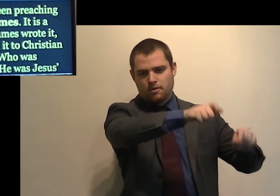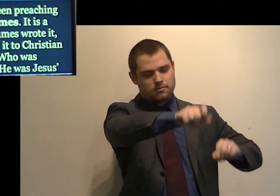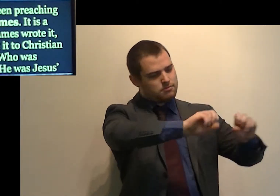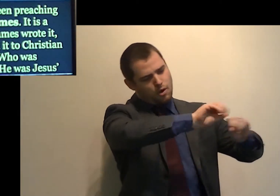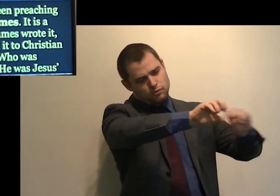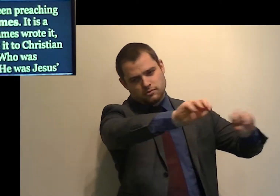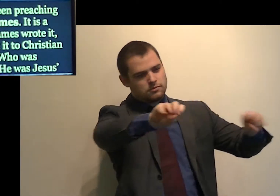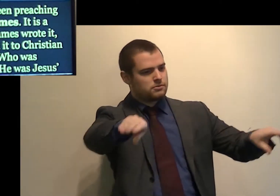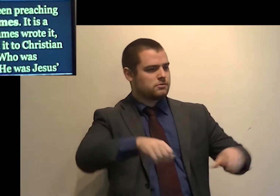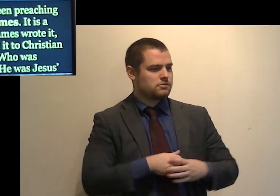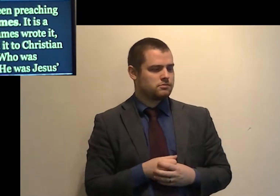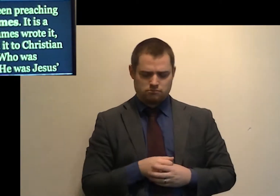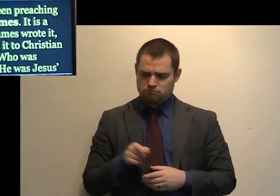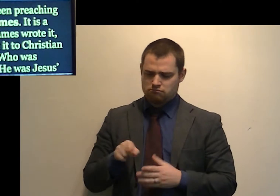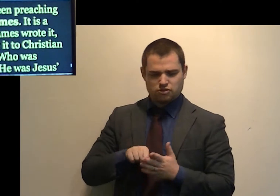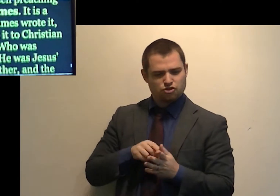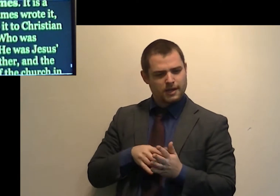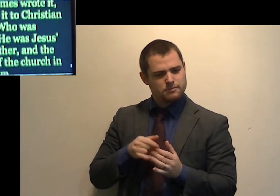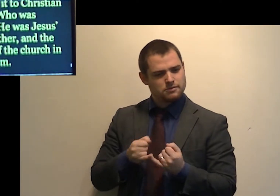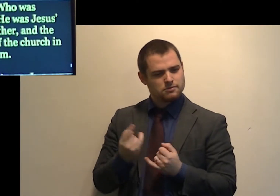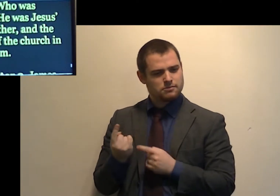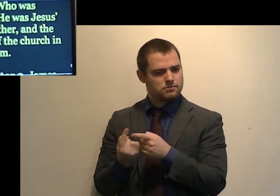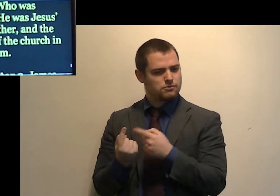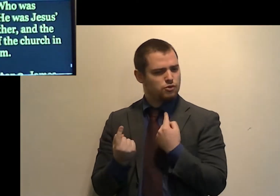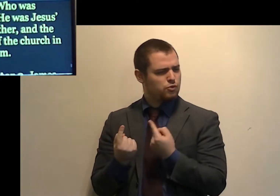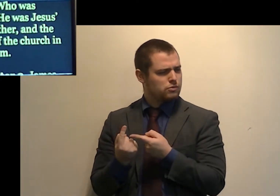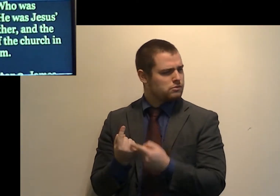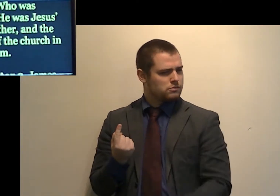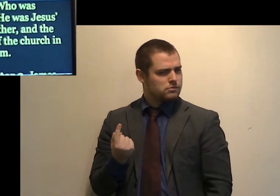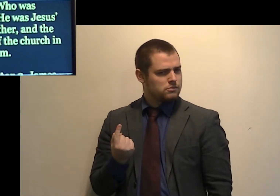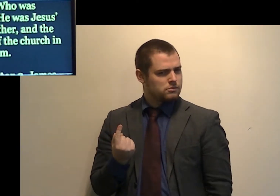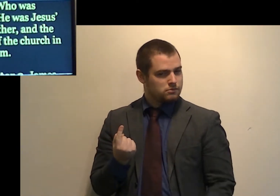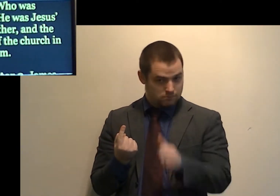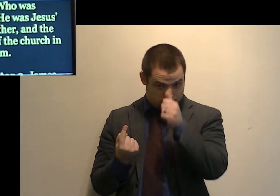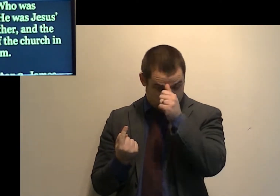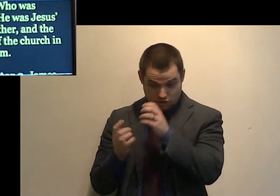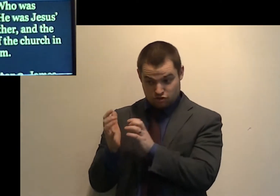Who was James? He was Jesus' half-brother.